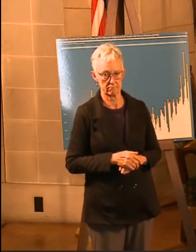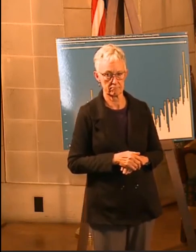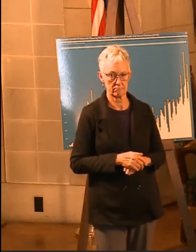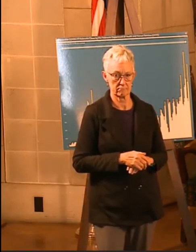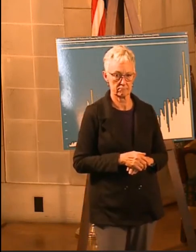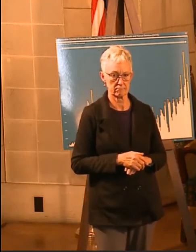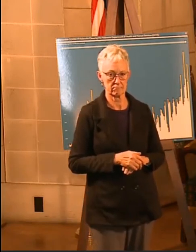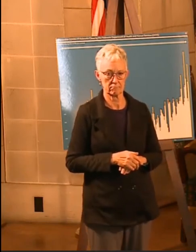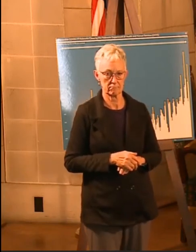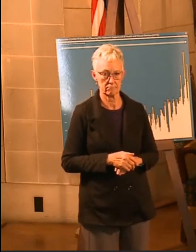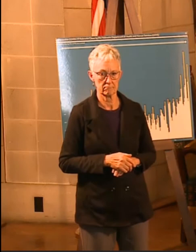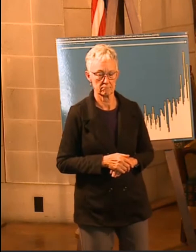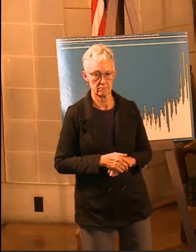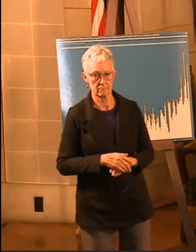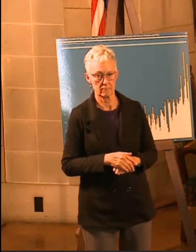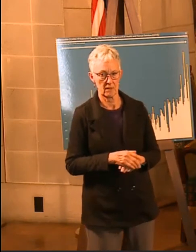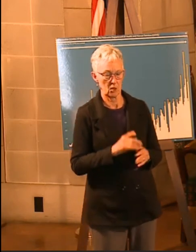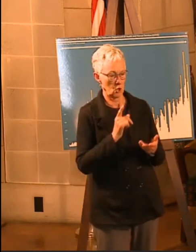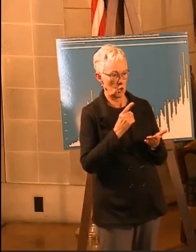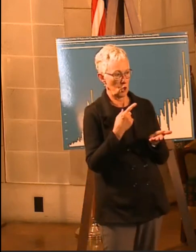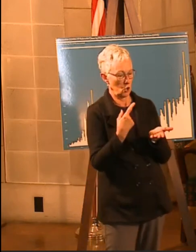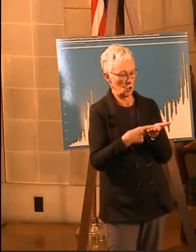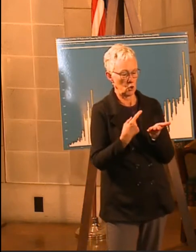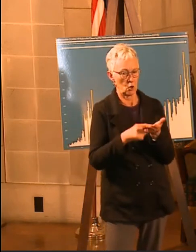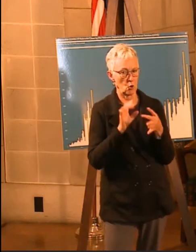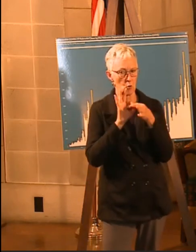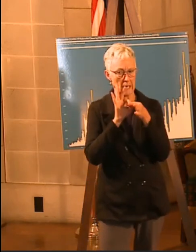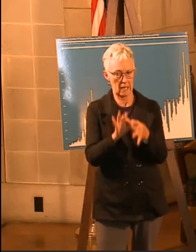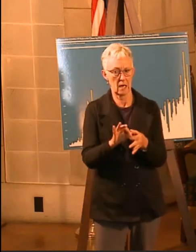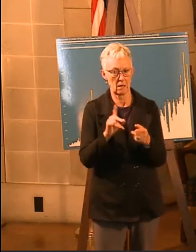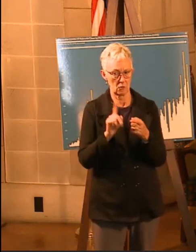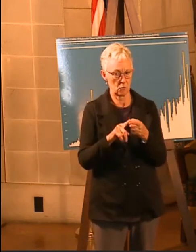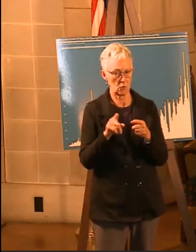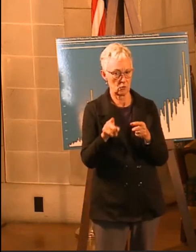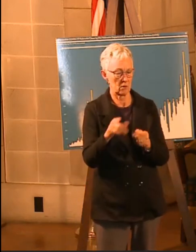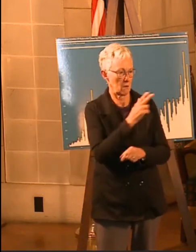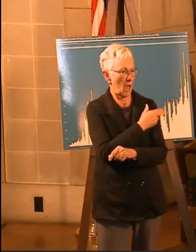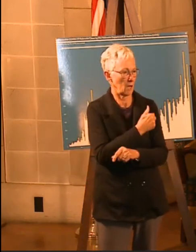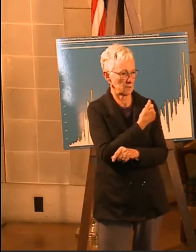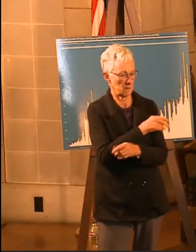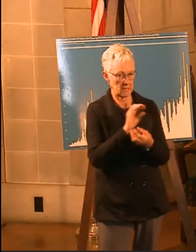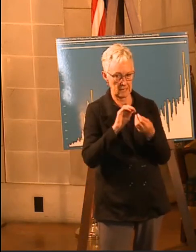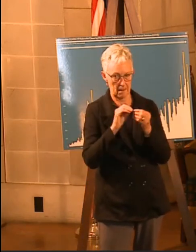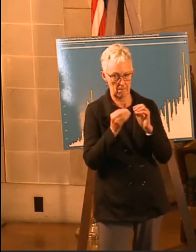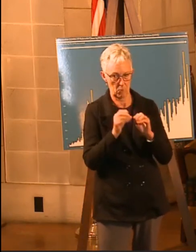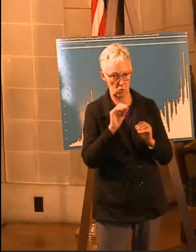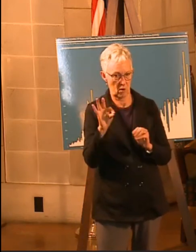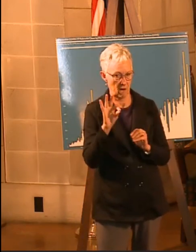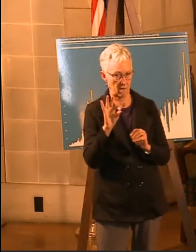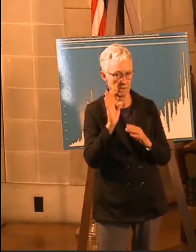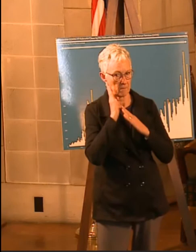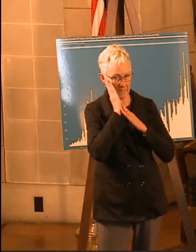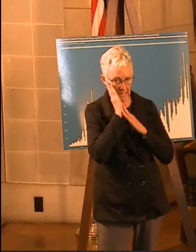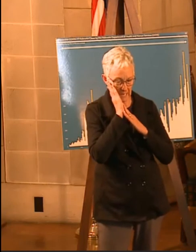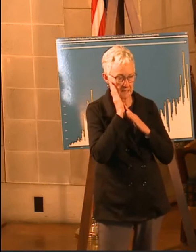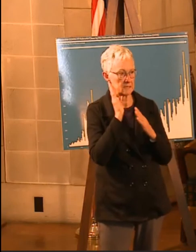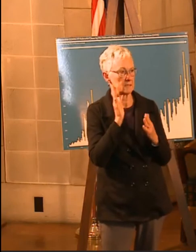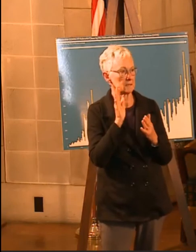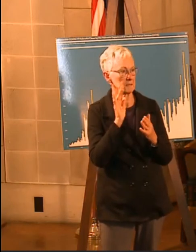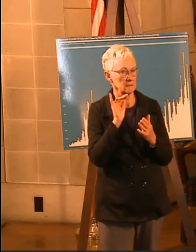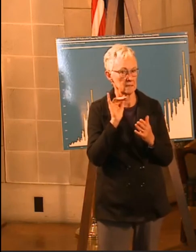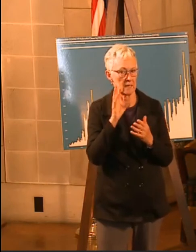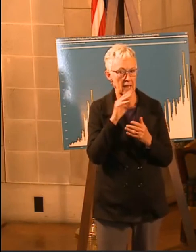work to make sure that that is sufficient, is the hospital nursing staffing available to be hired, given that other states